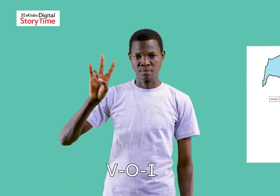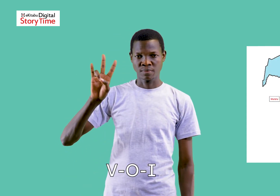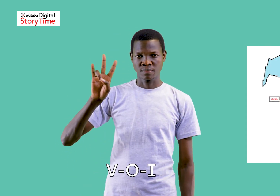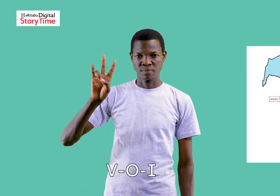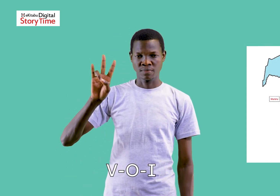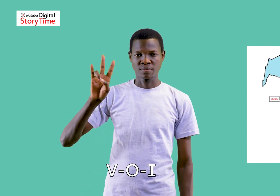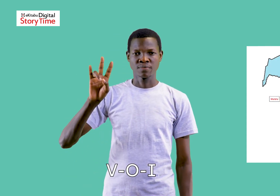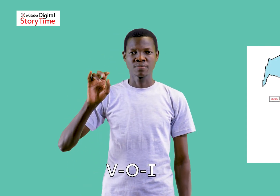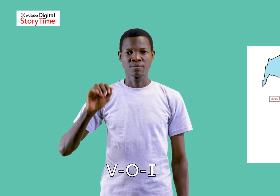VOI